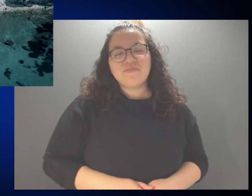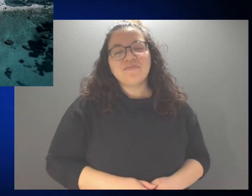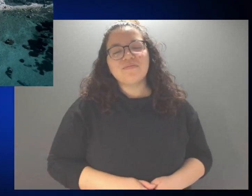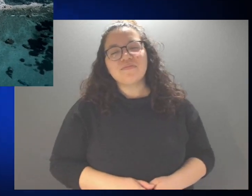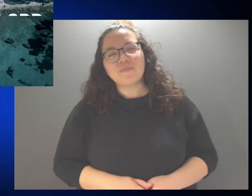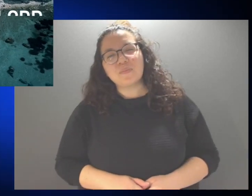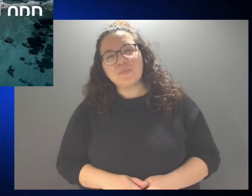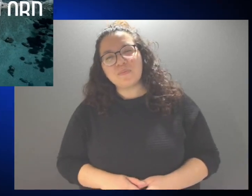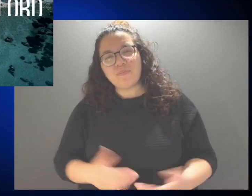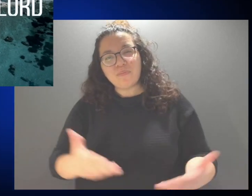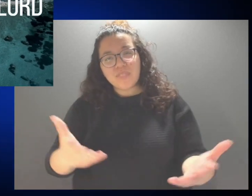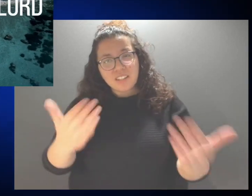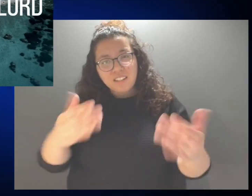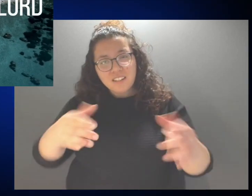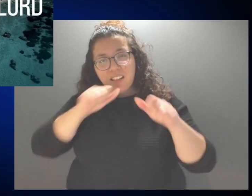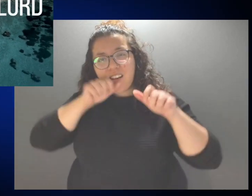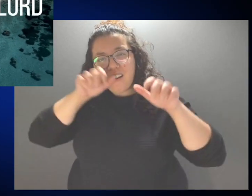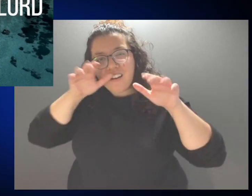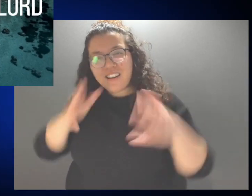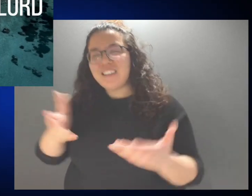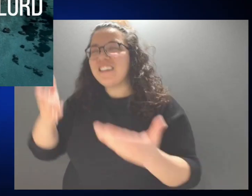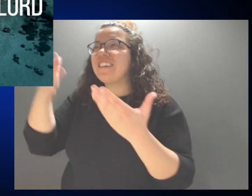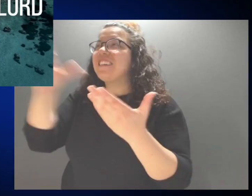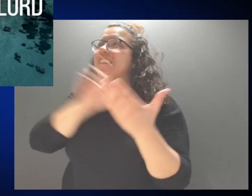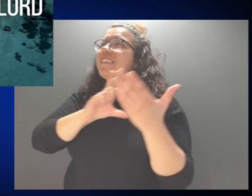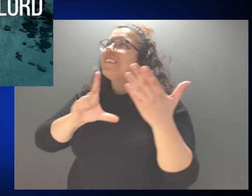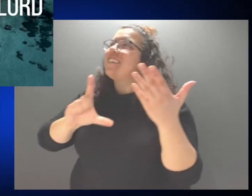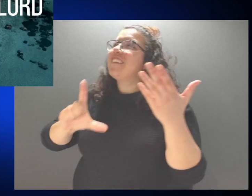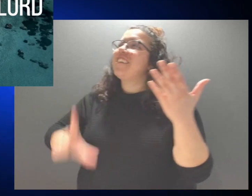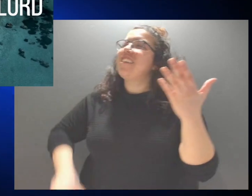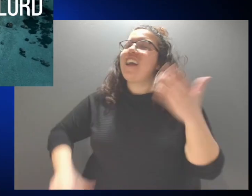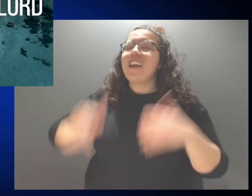Let us bless the Lord.